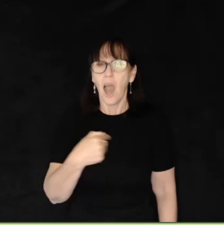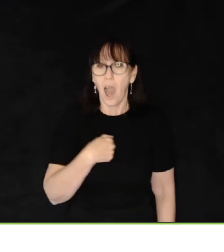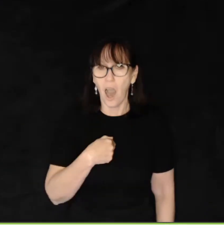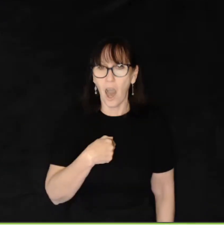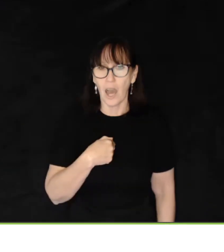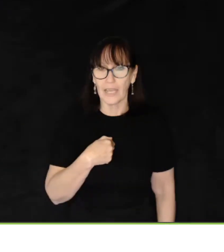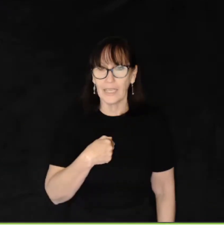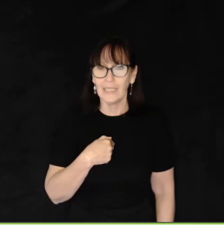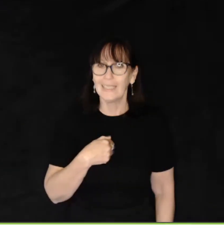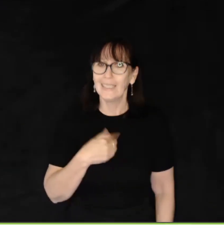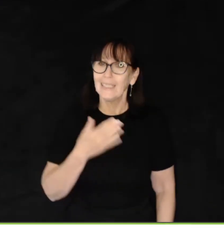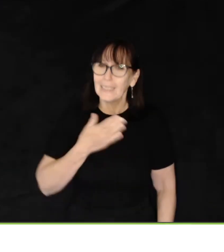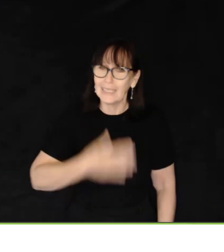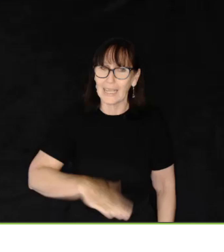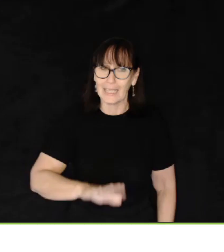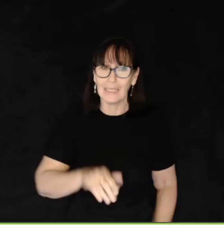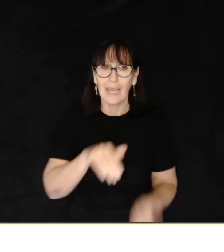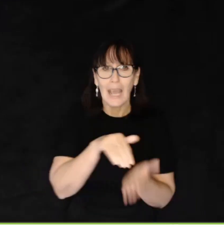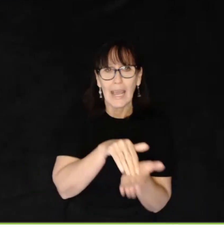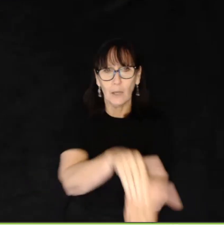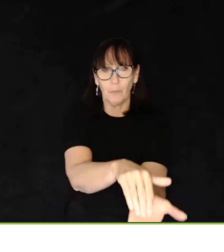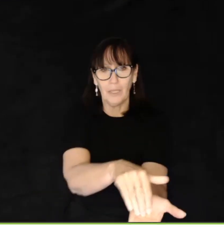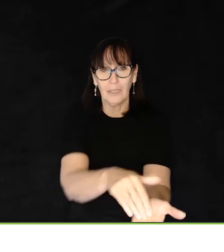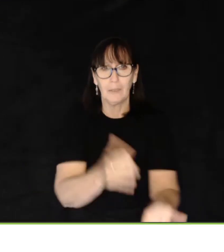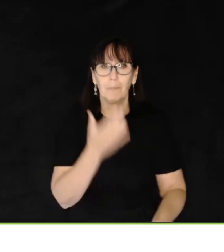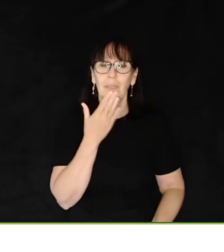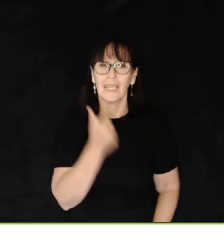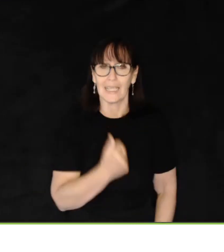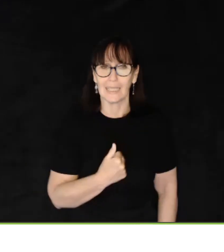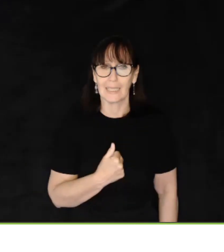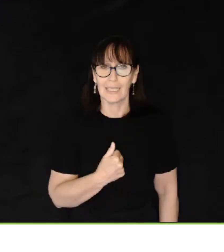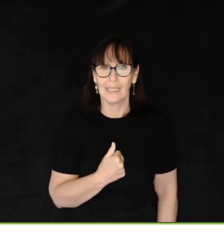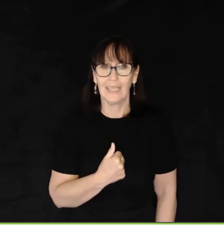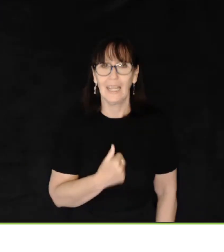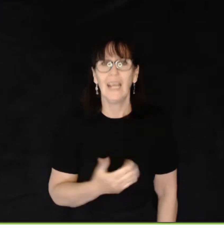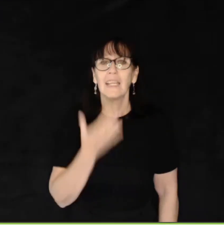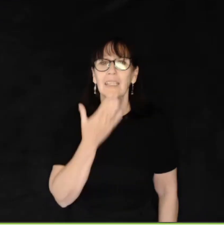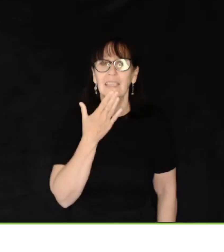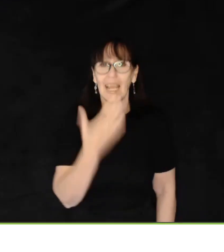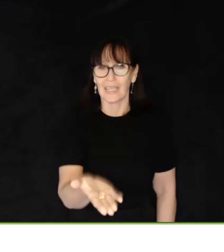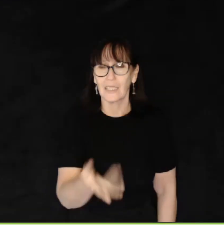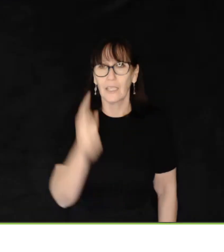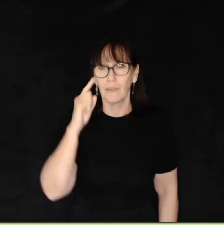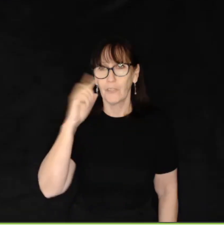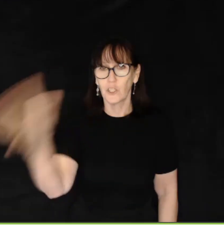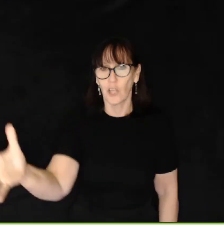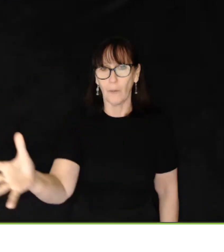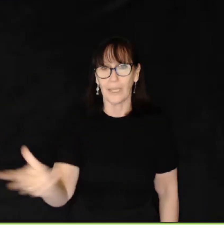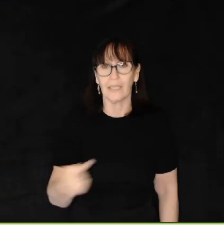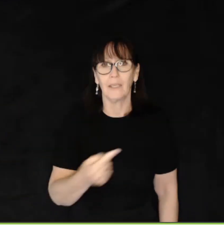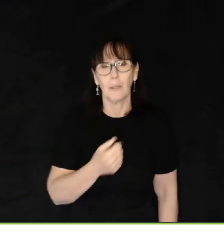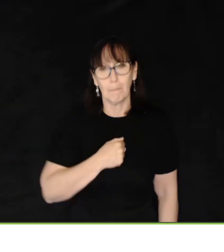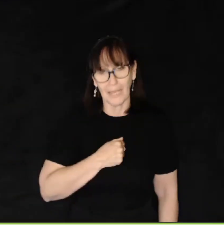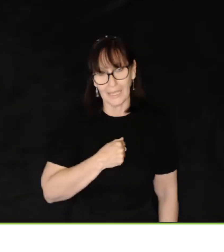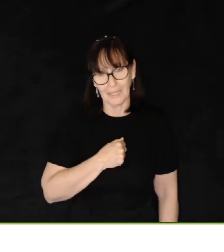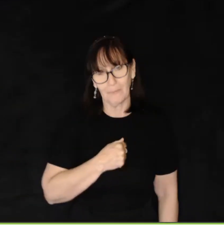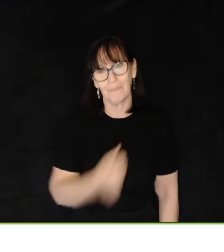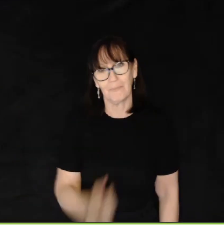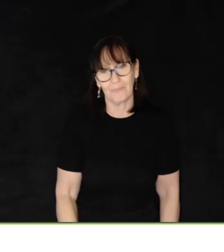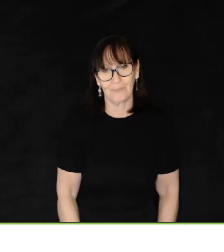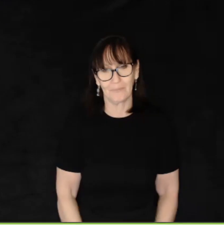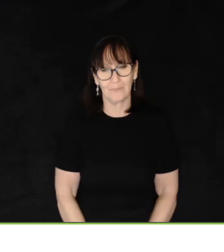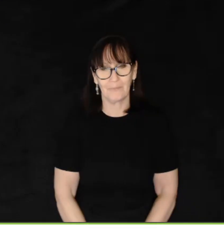I. Need. Help. Please. Thanks. For showing. Me.